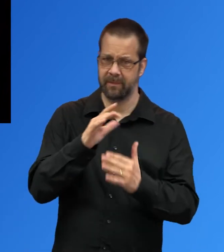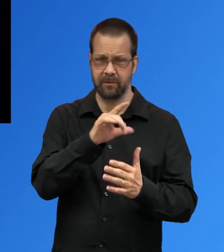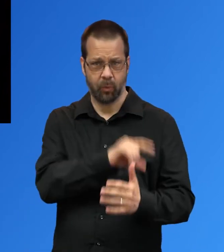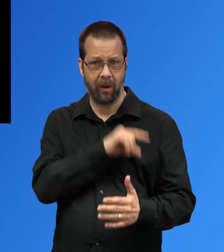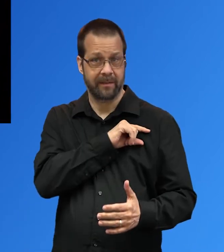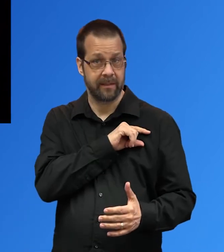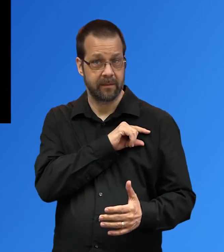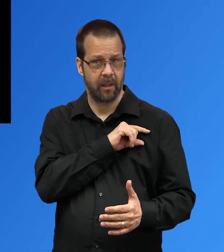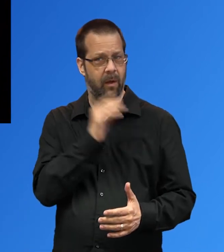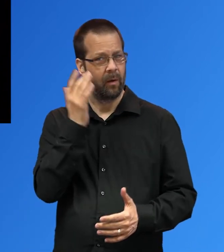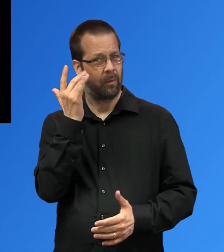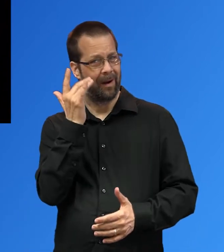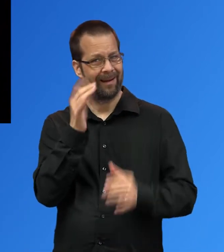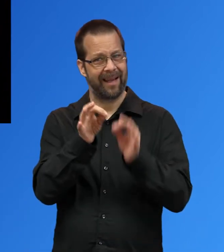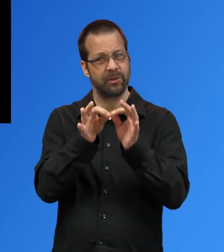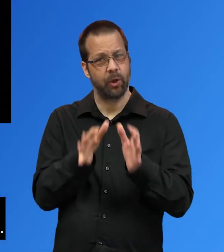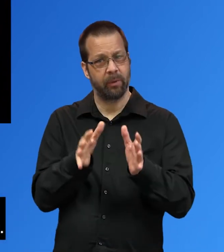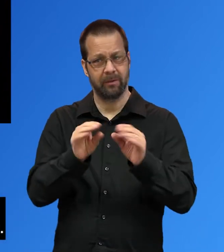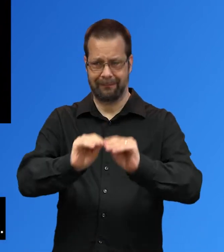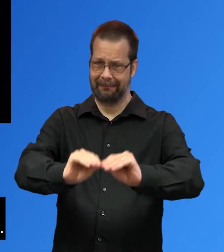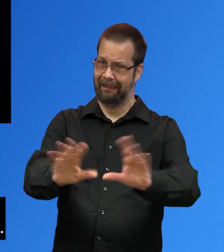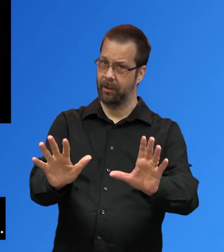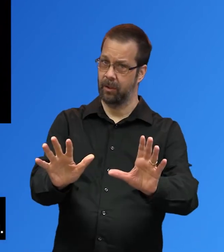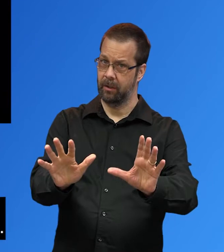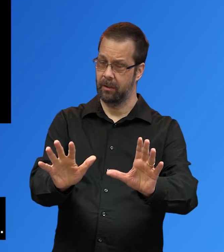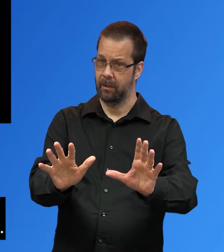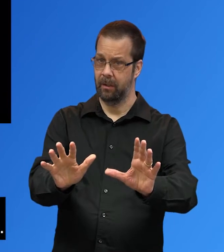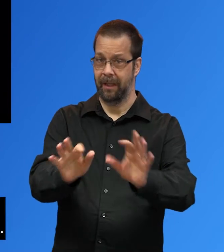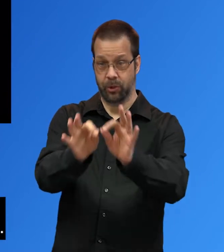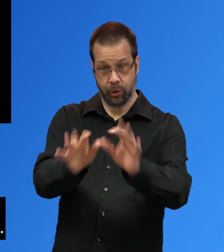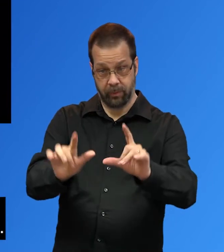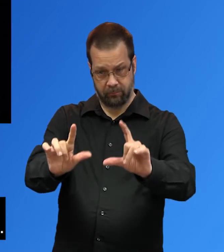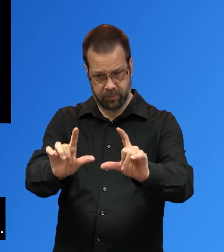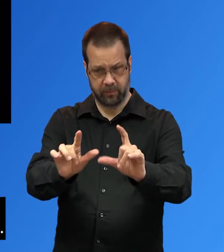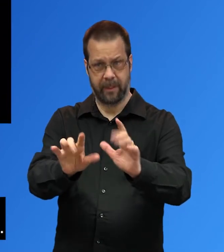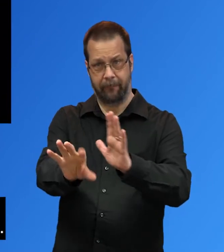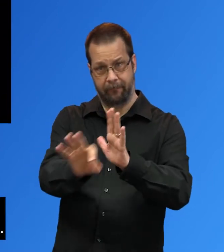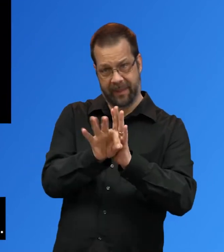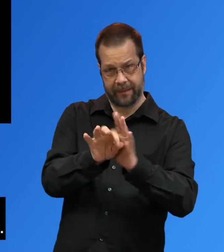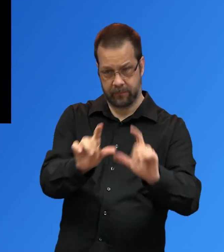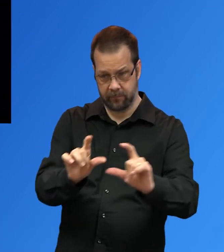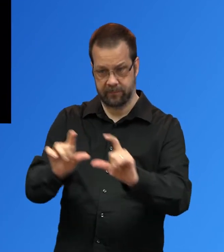and the ability to spotlight speakers and ASL interpreters for the duration of the meeting.